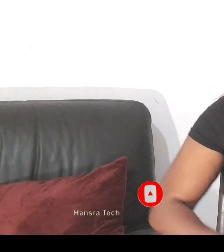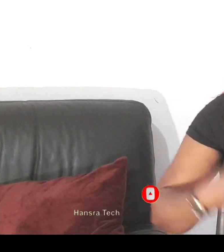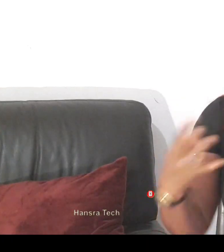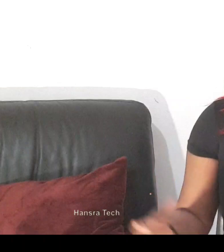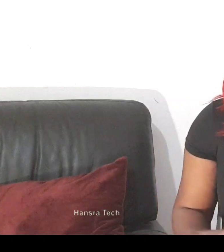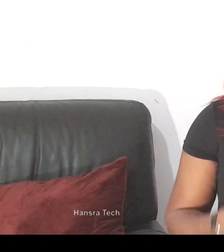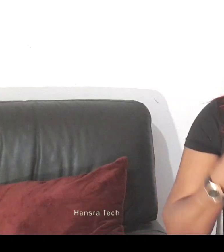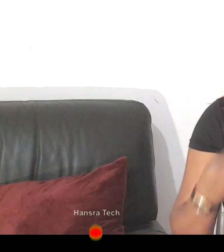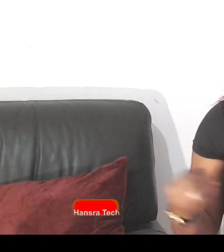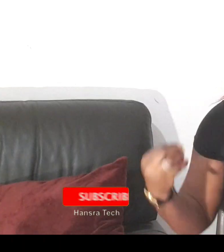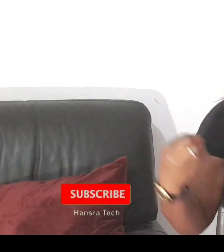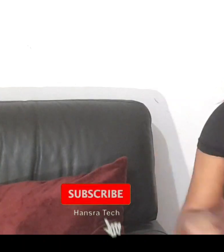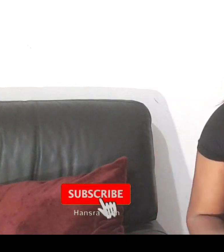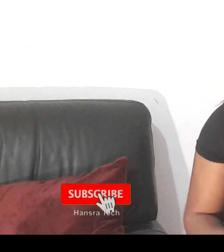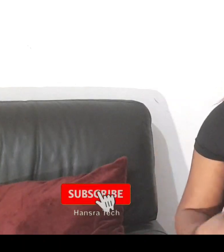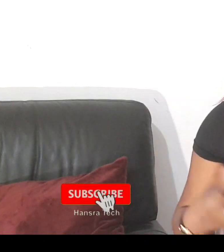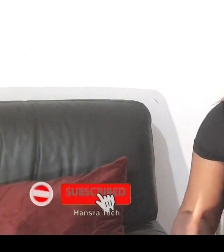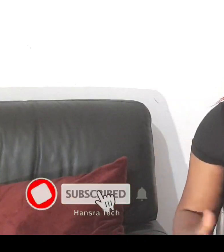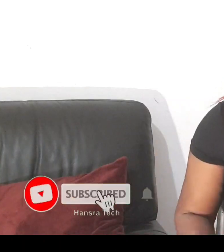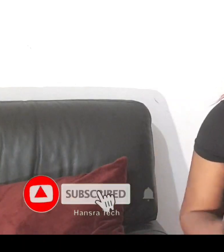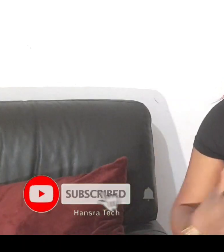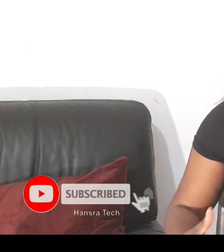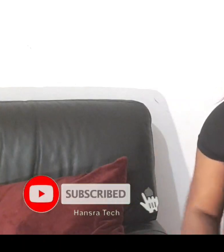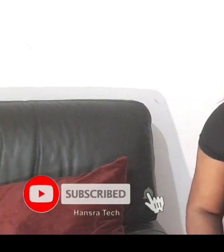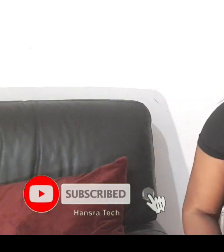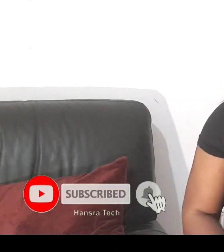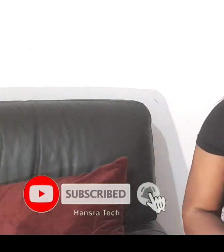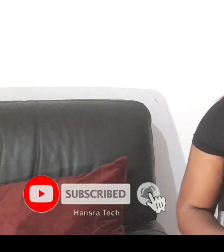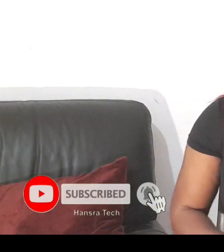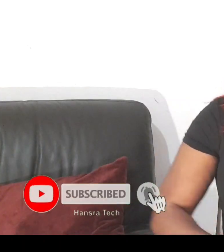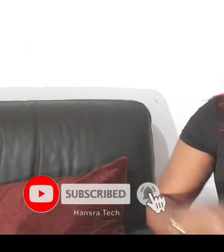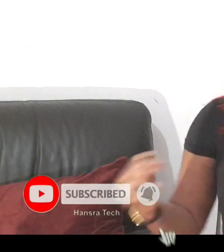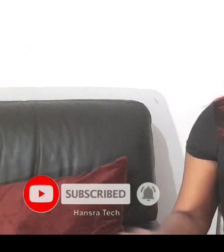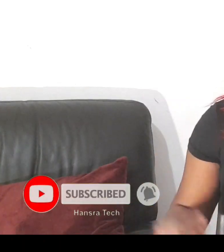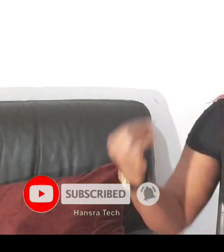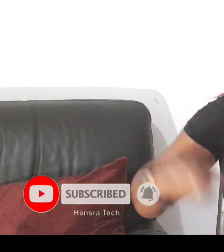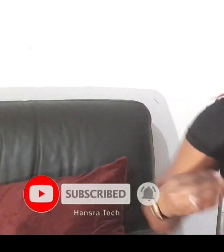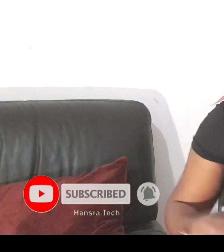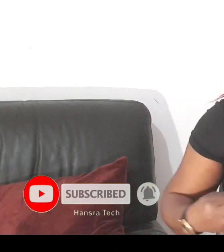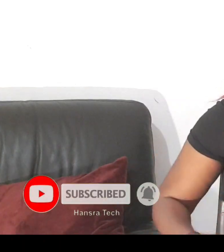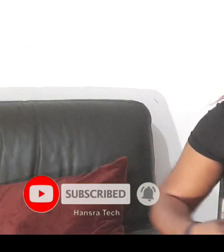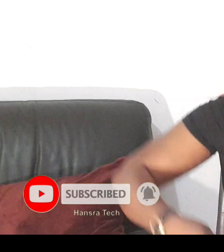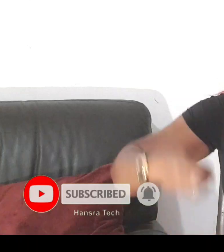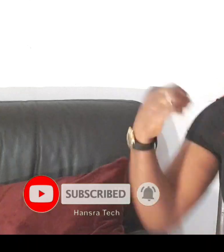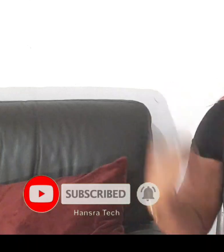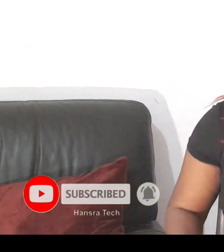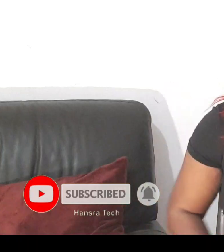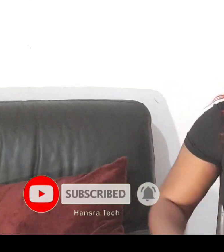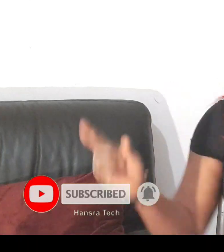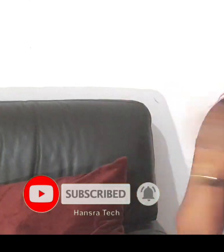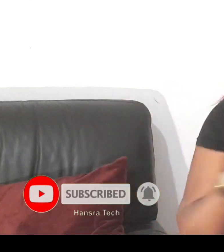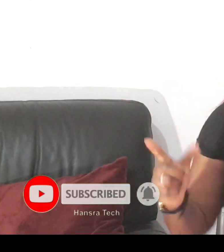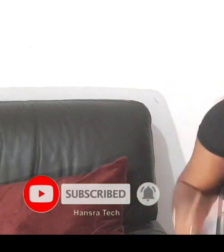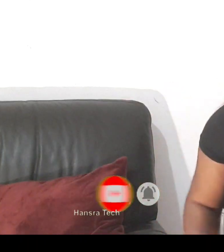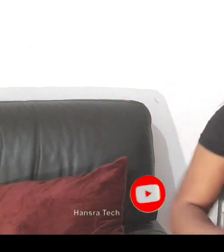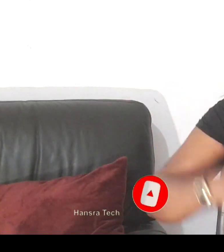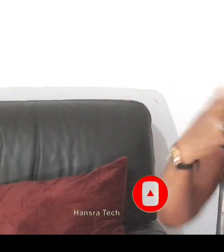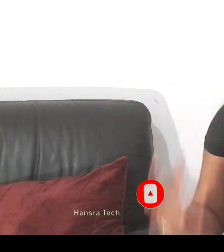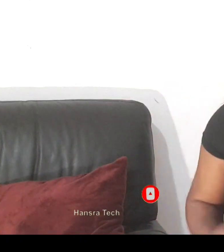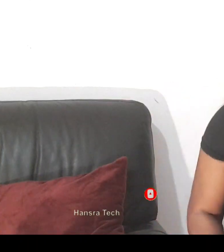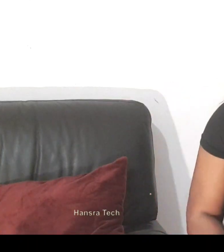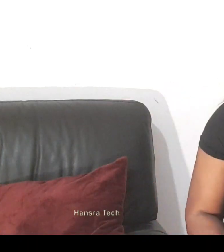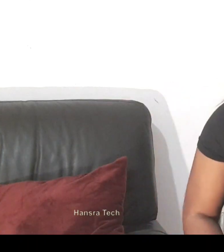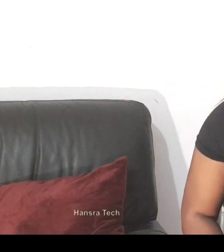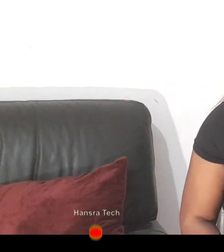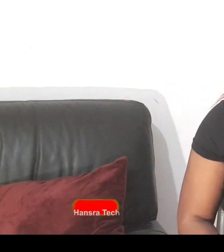the way they are learning skills in their hands my people the way they really make africa proud the all africa